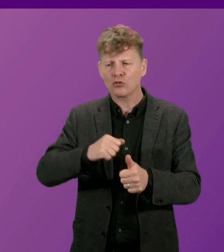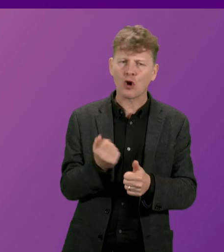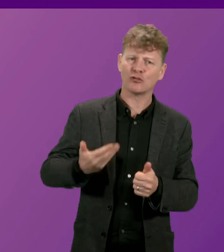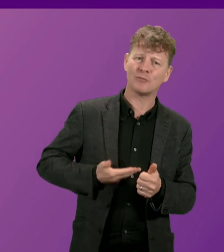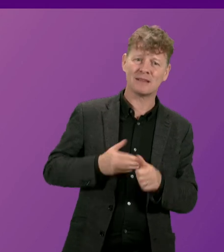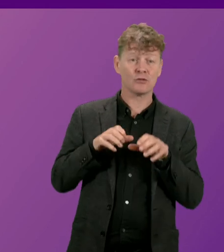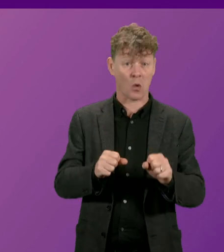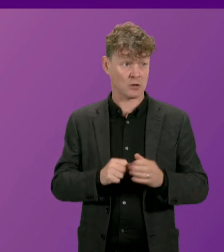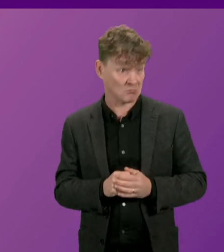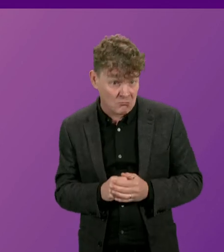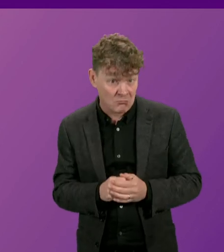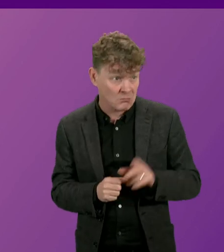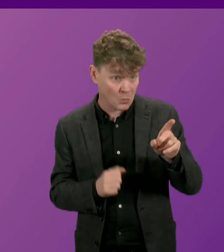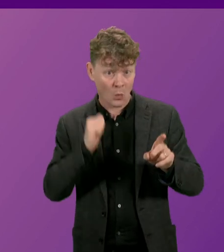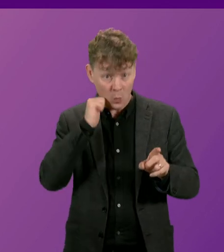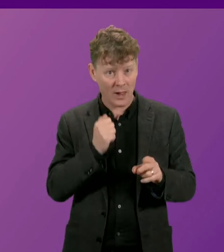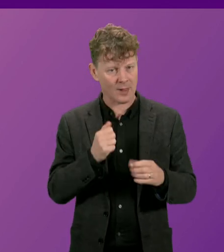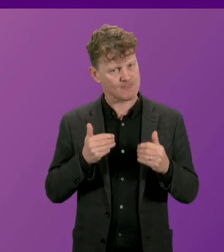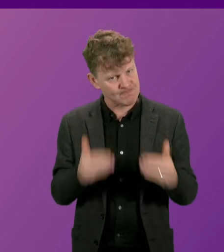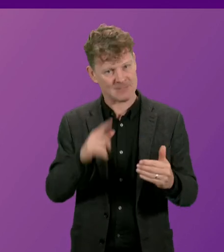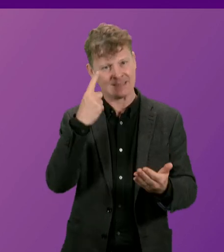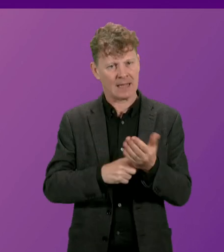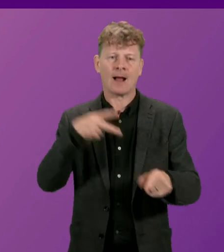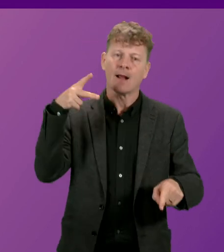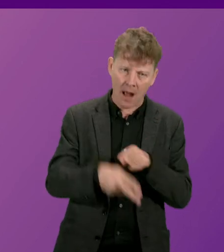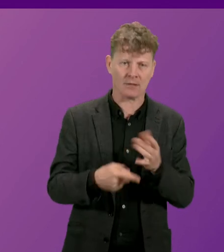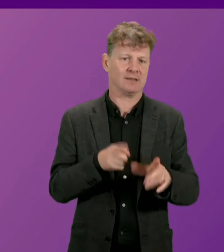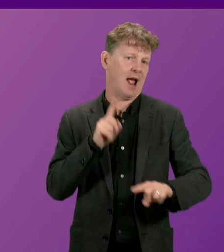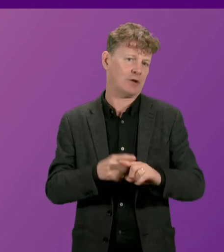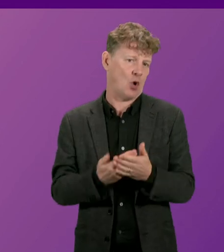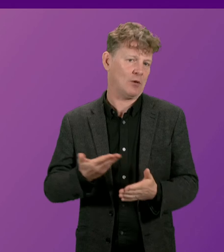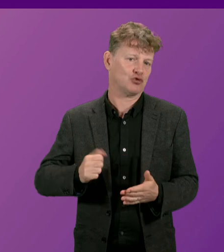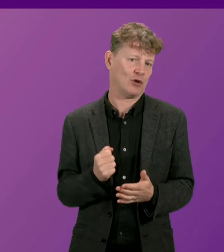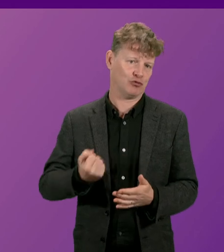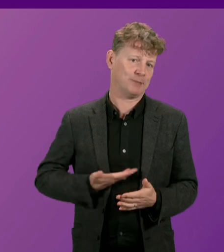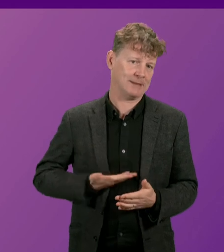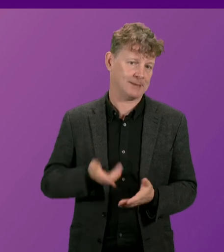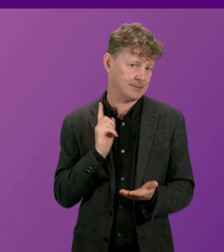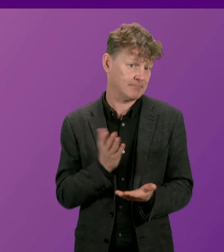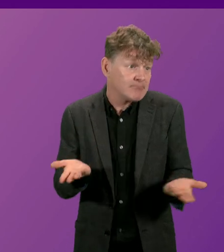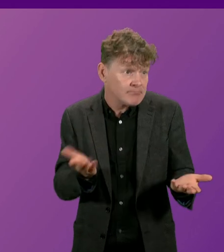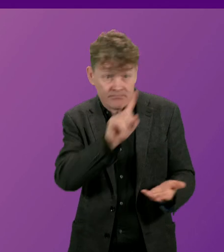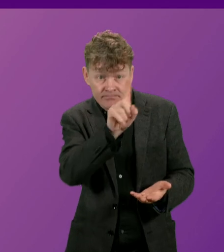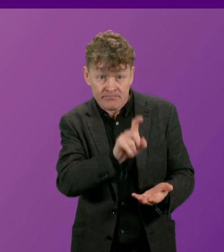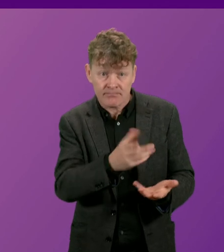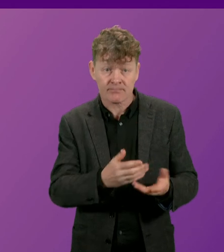Will he now act decisively to cut taxes on Scottish business? First Minister.